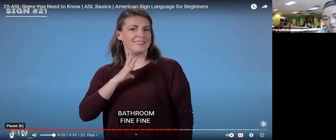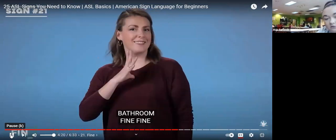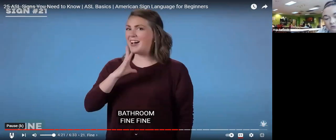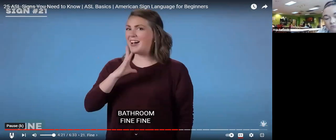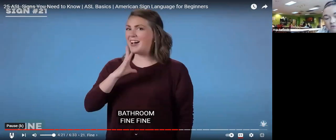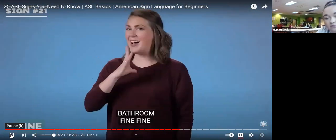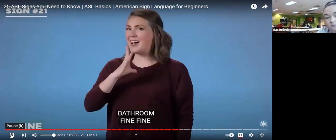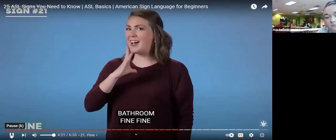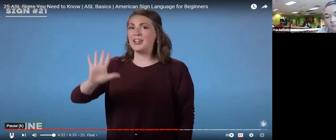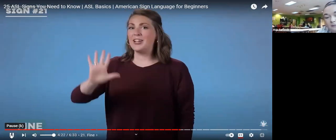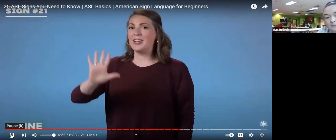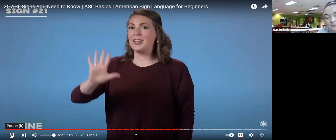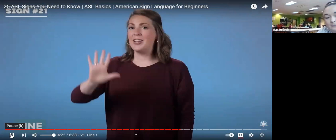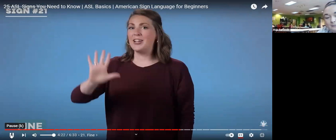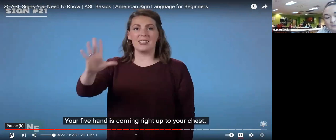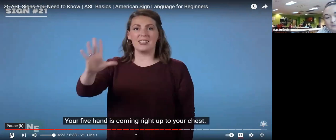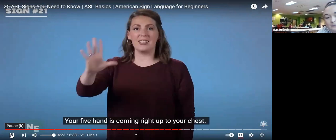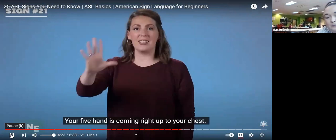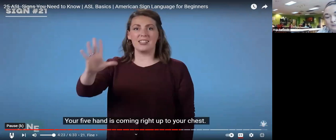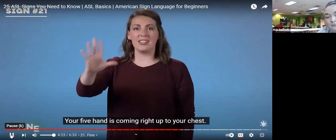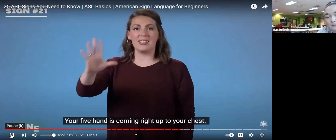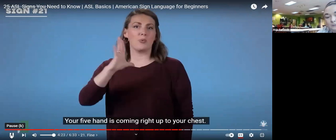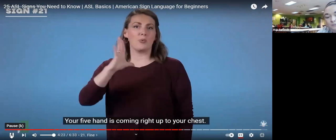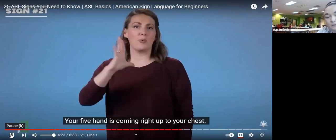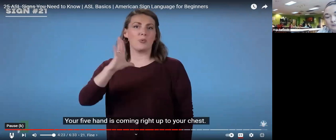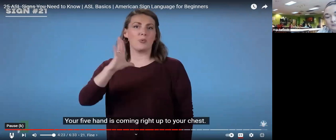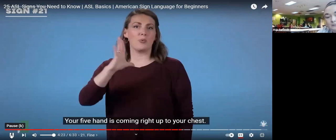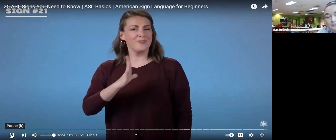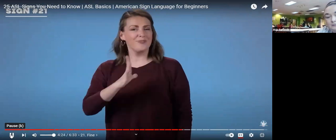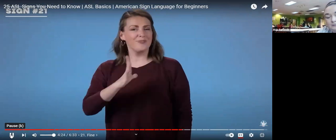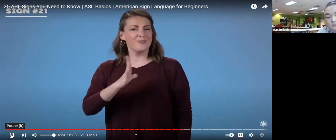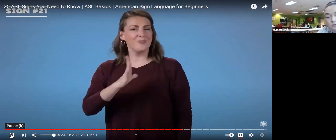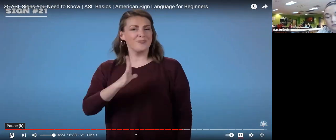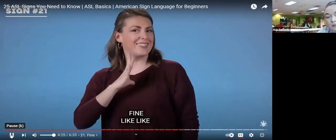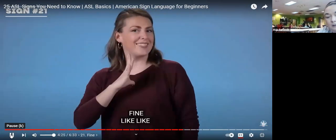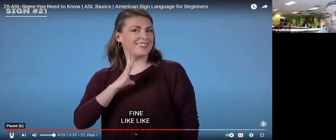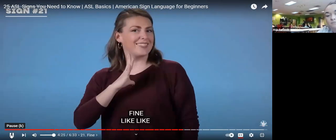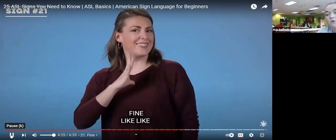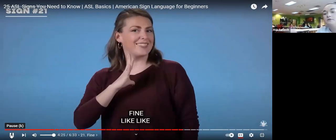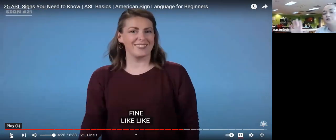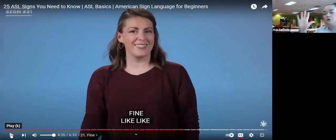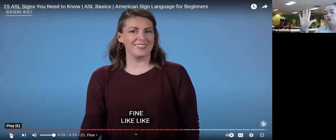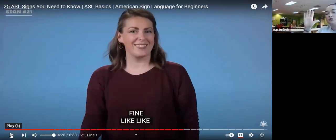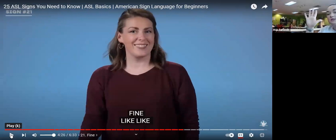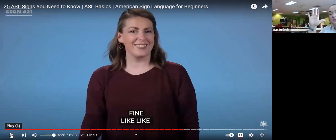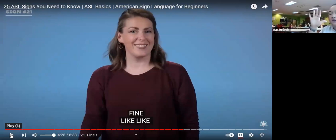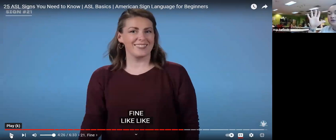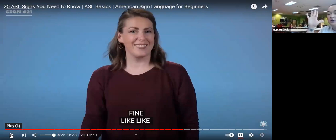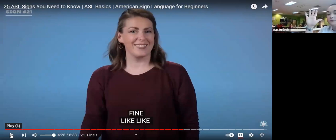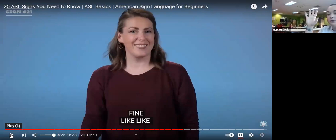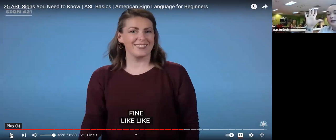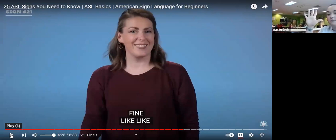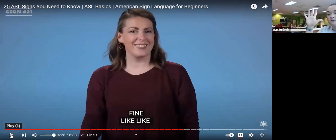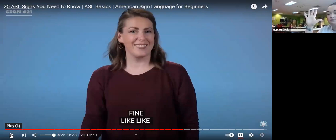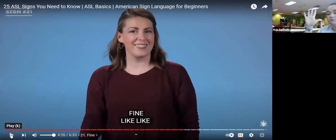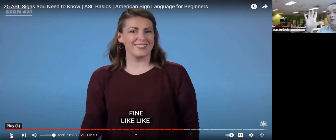fine fine your five hand is coming right up to your chest fine so you're just going to take five